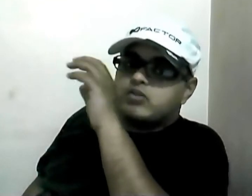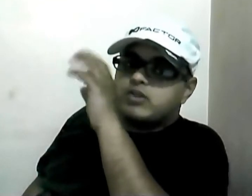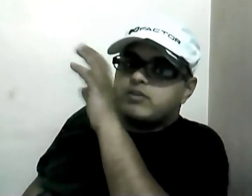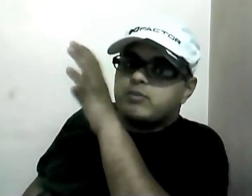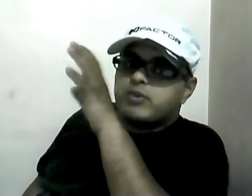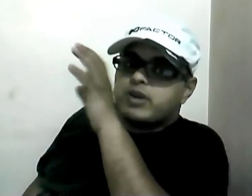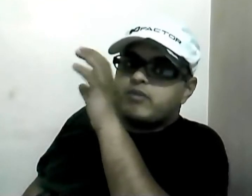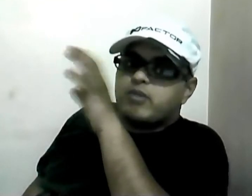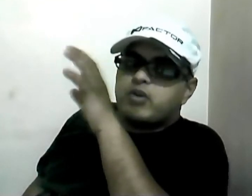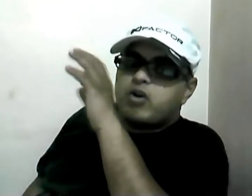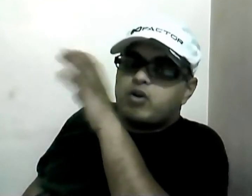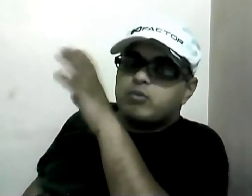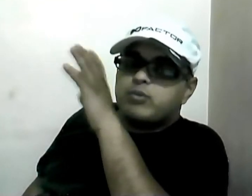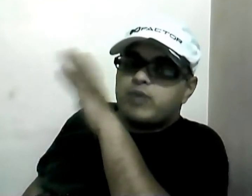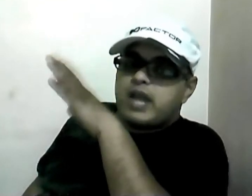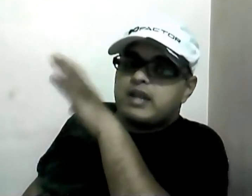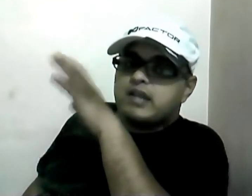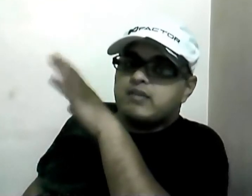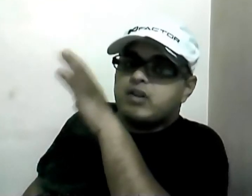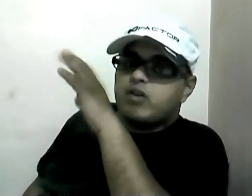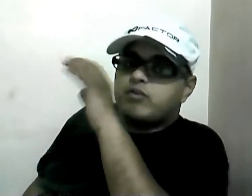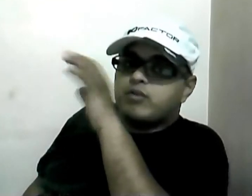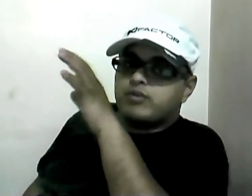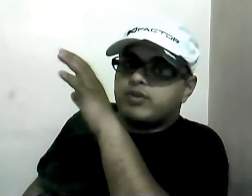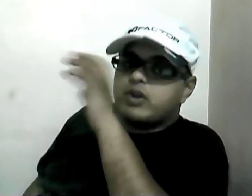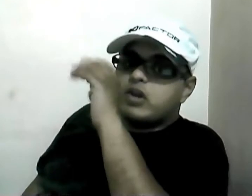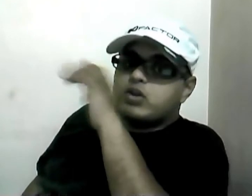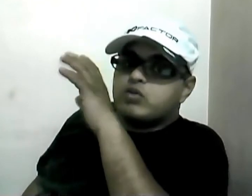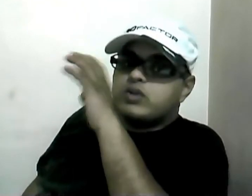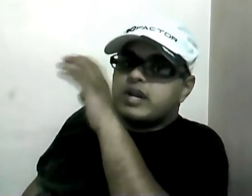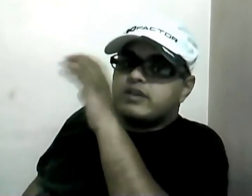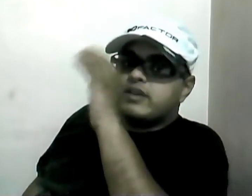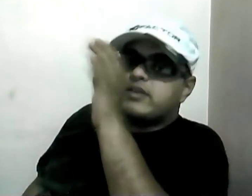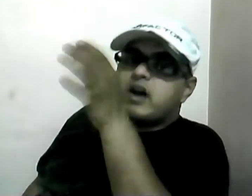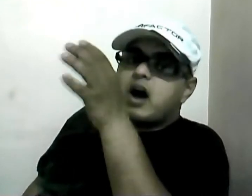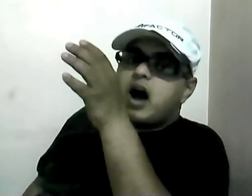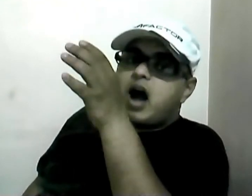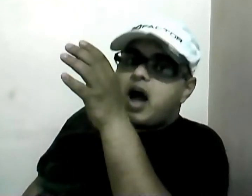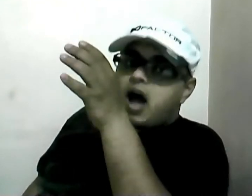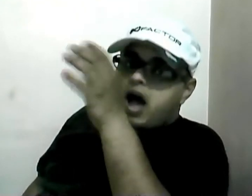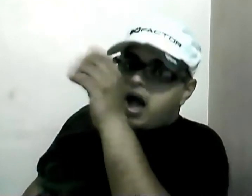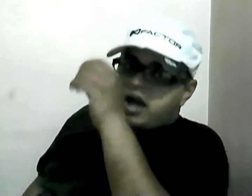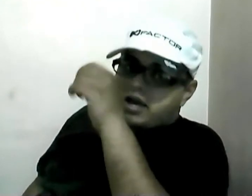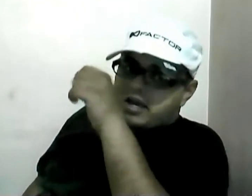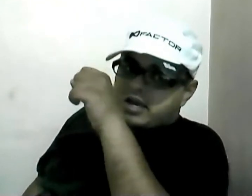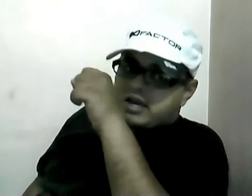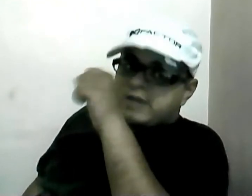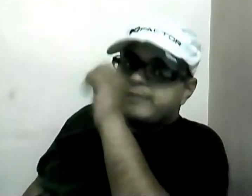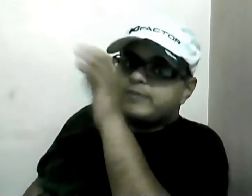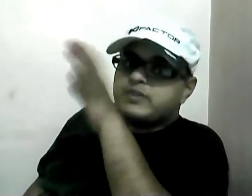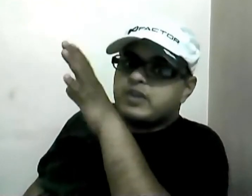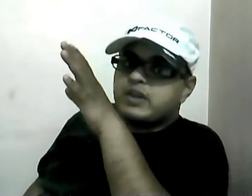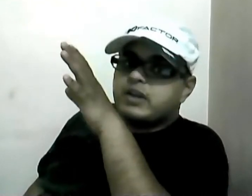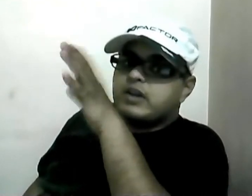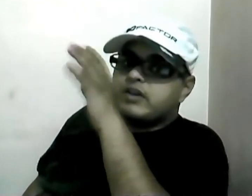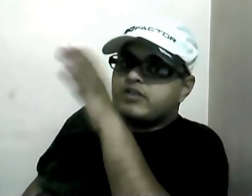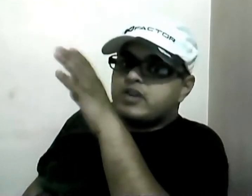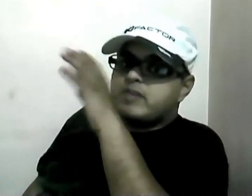reporting for almost any level of user. user access a centrally maintained